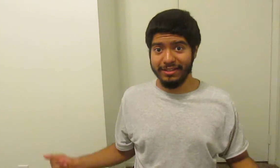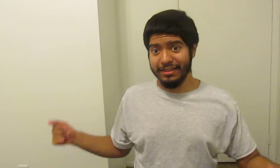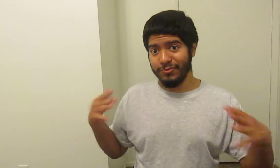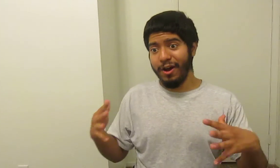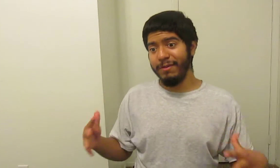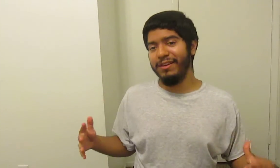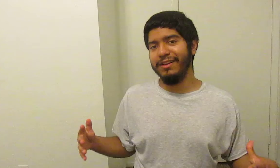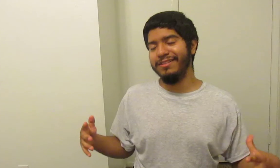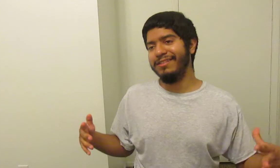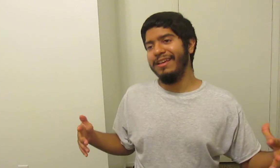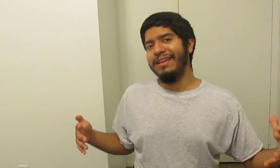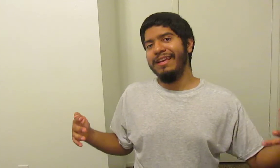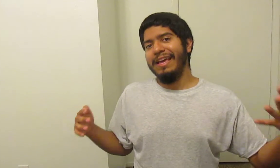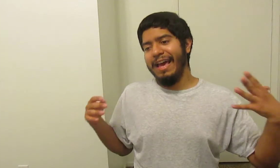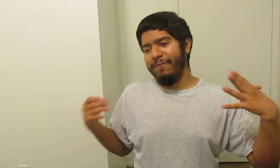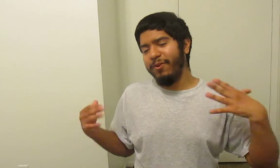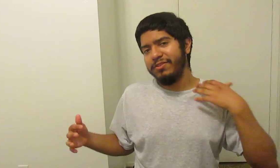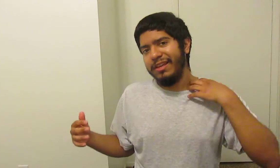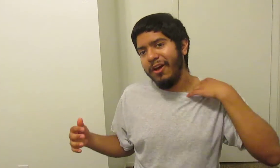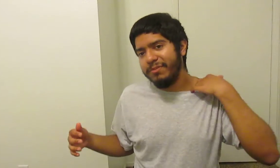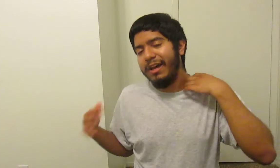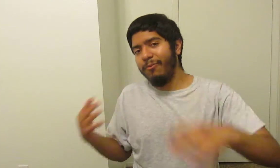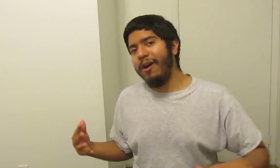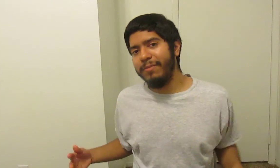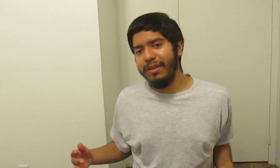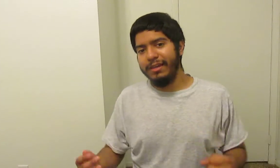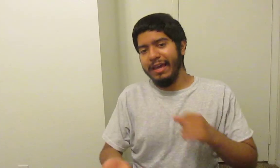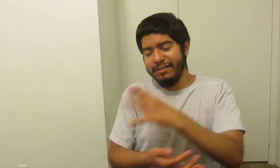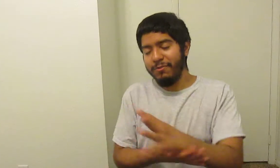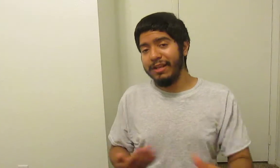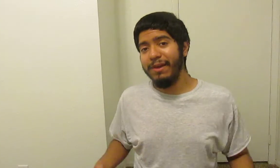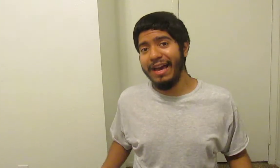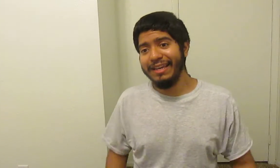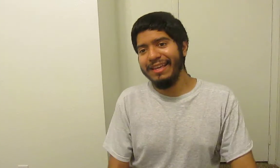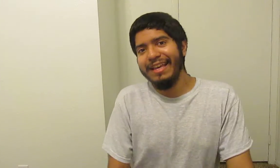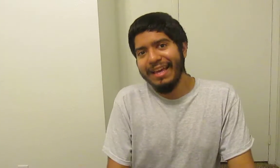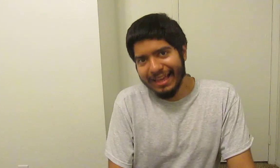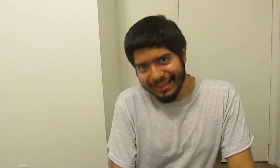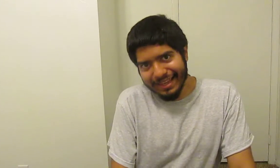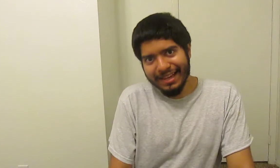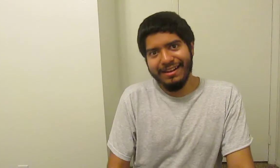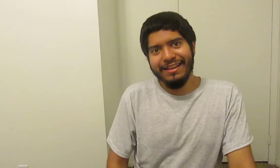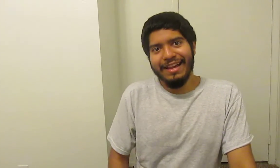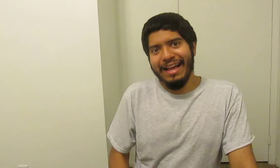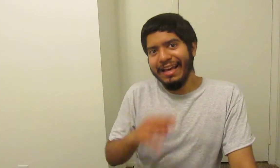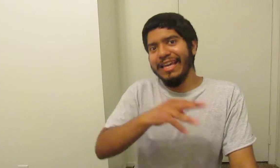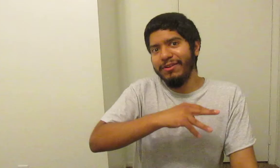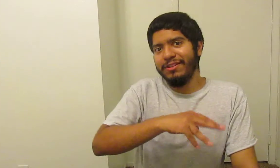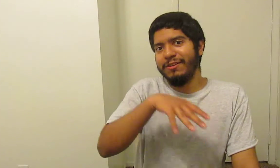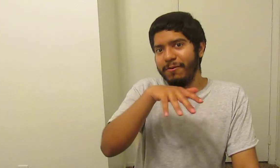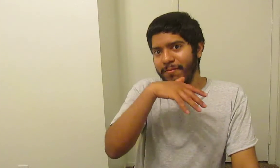against Robi because at first he helps out Robi get his money back. And then I like how it does some